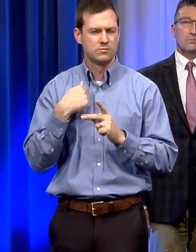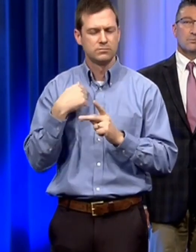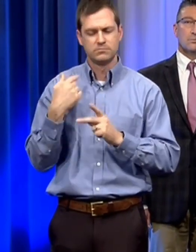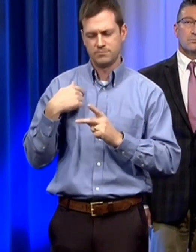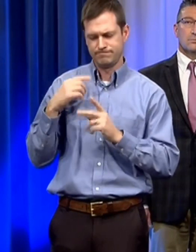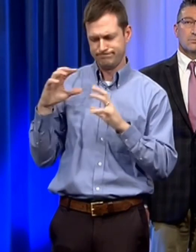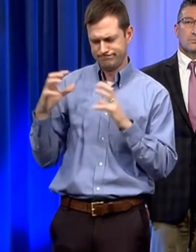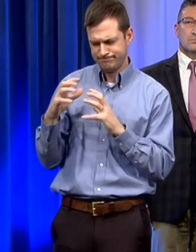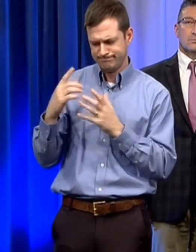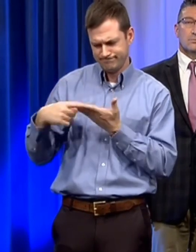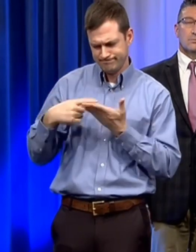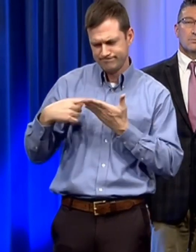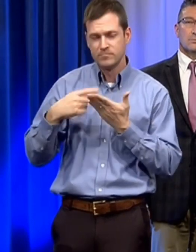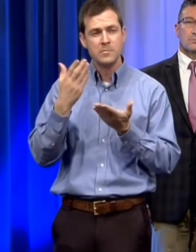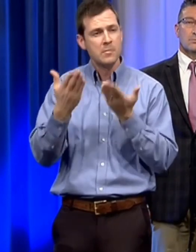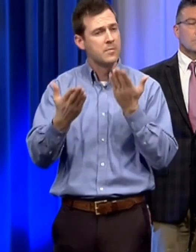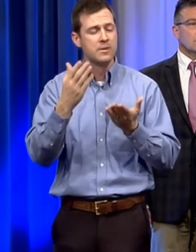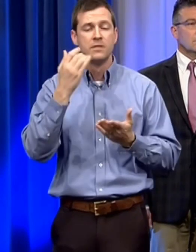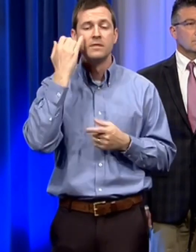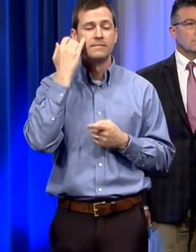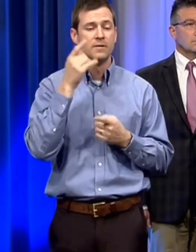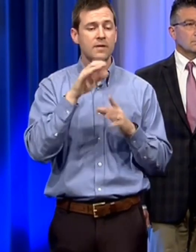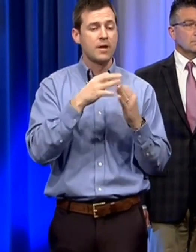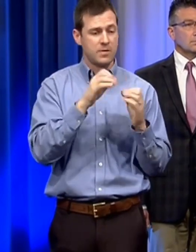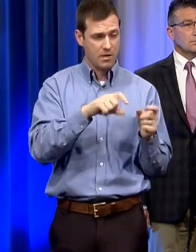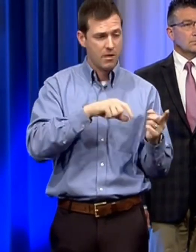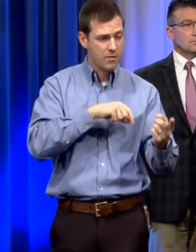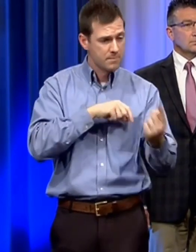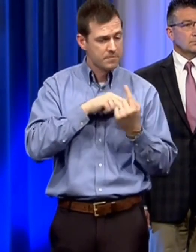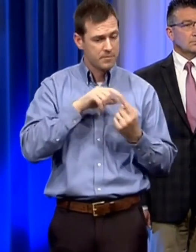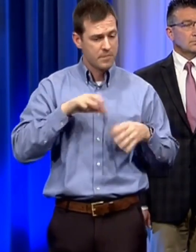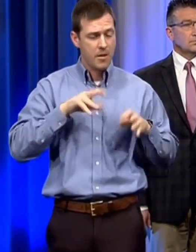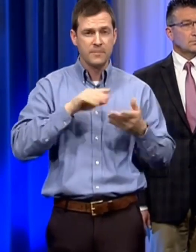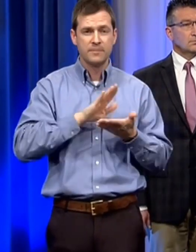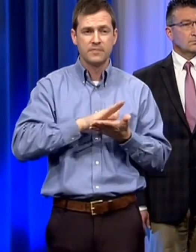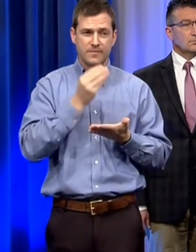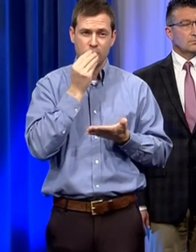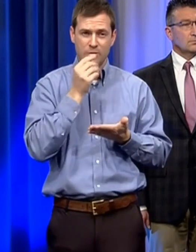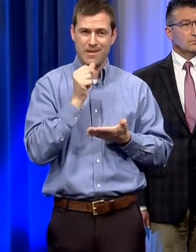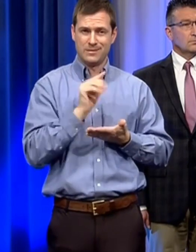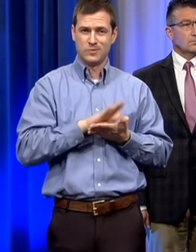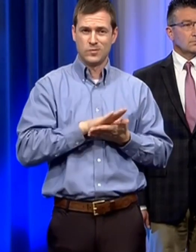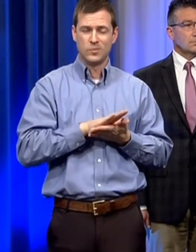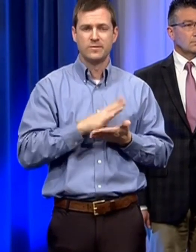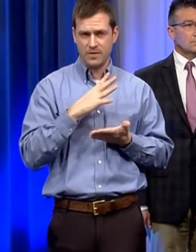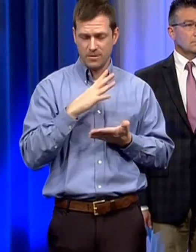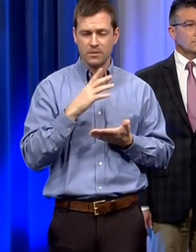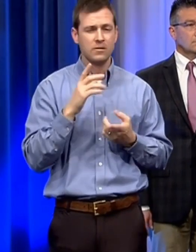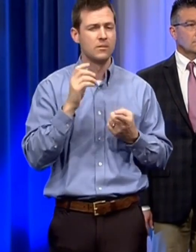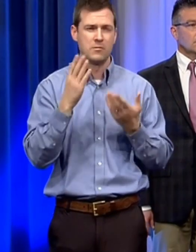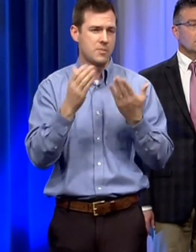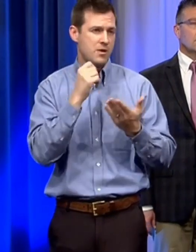staff in some cases families may come to the school and pick meals up in other cases there we may use some community